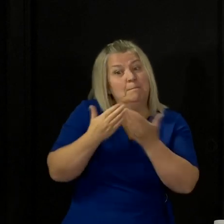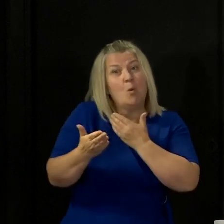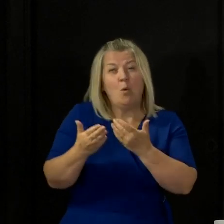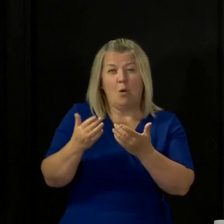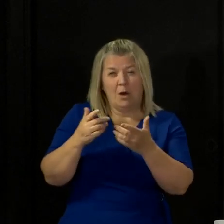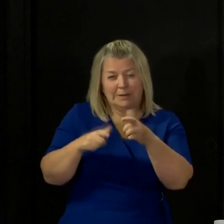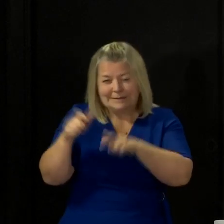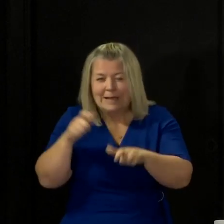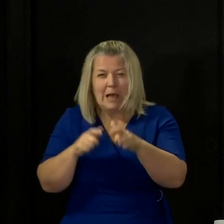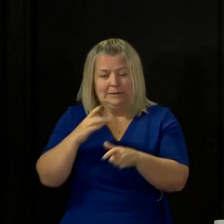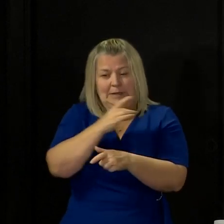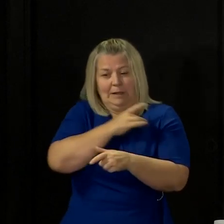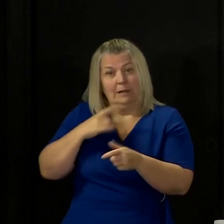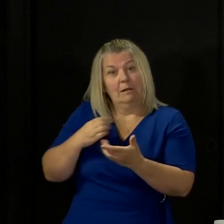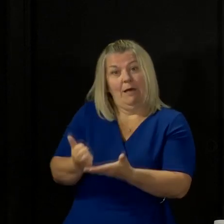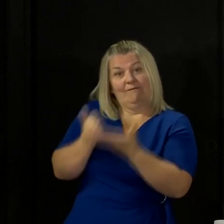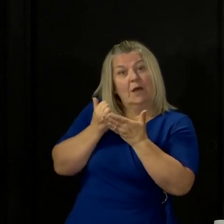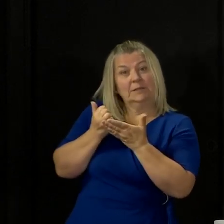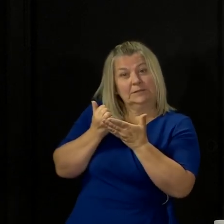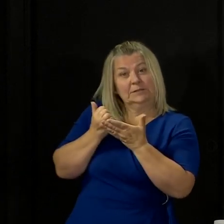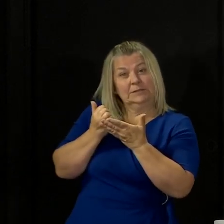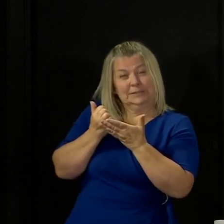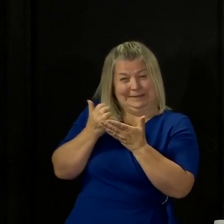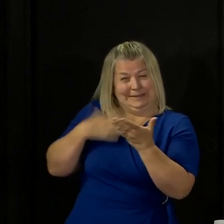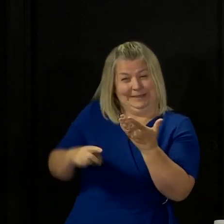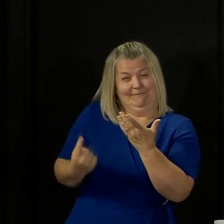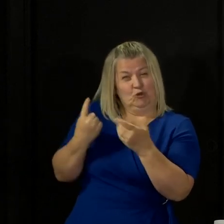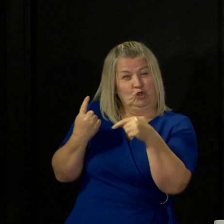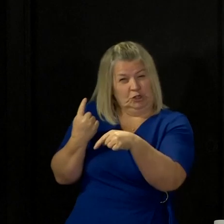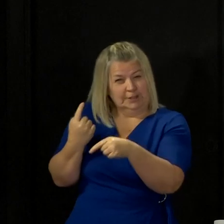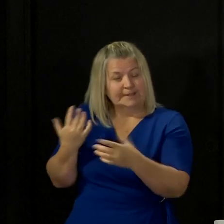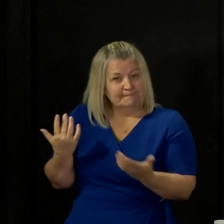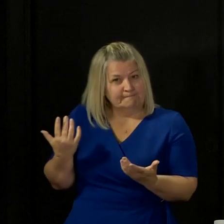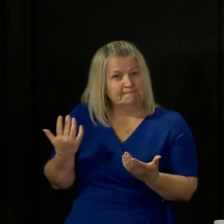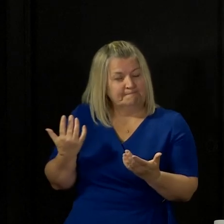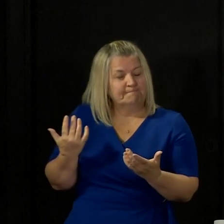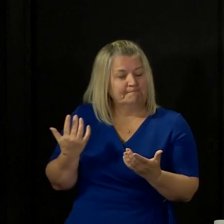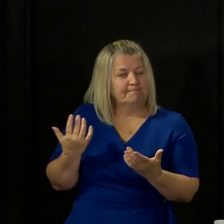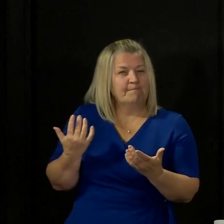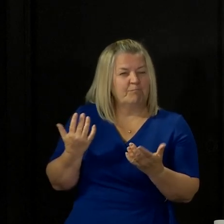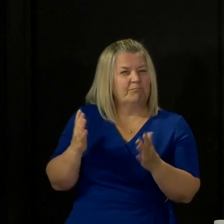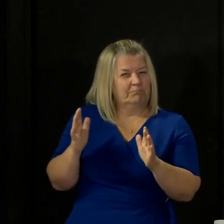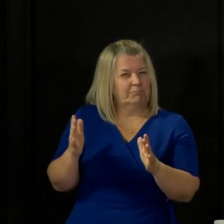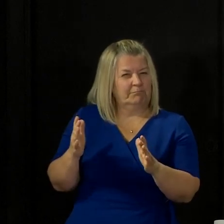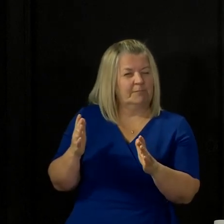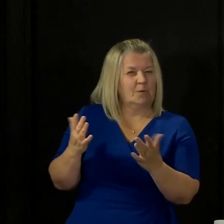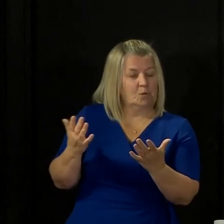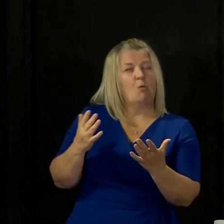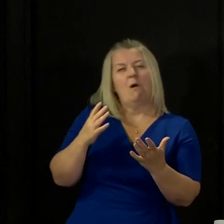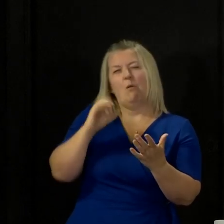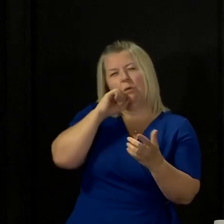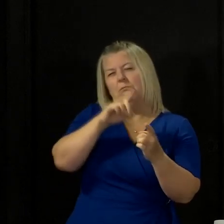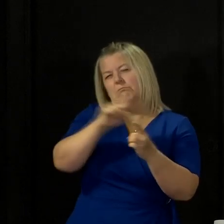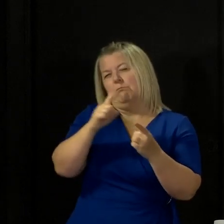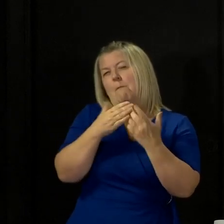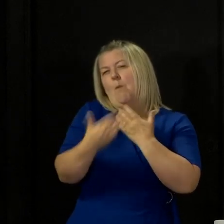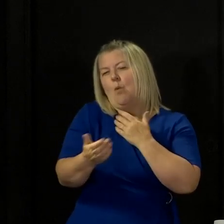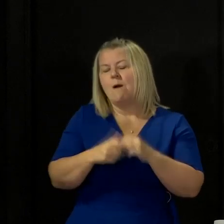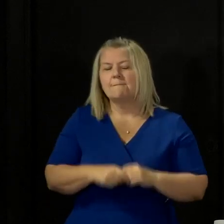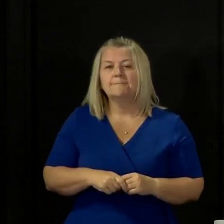scientific evidence than we have right now. And I'll say a bit more about that in a few moments.